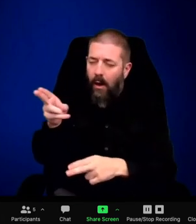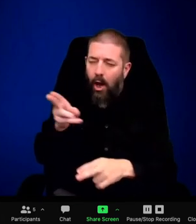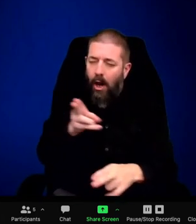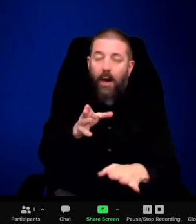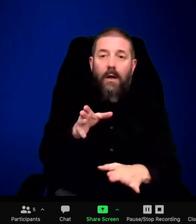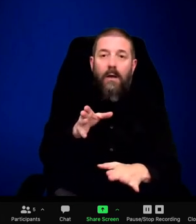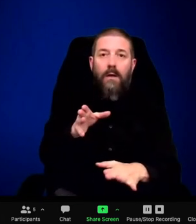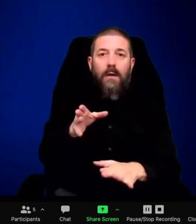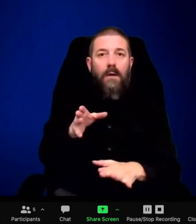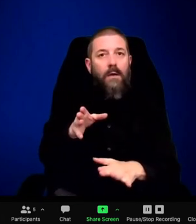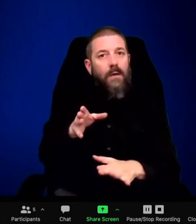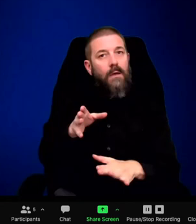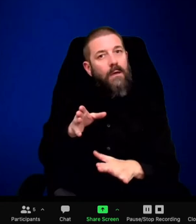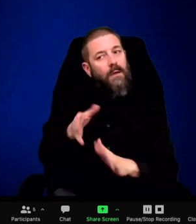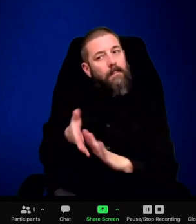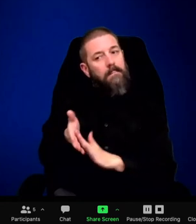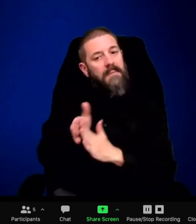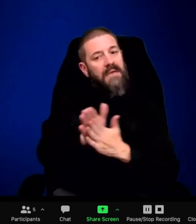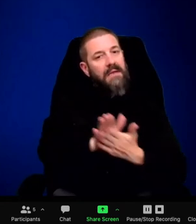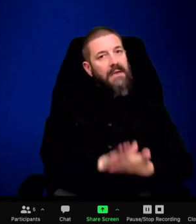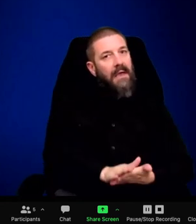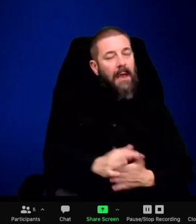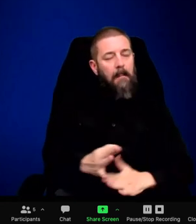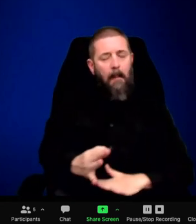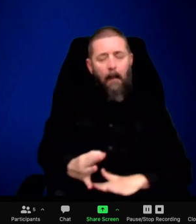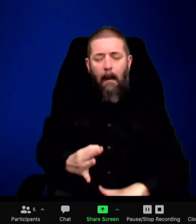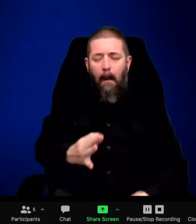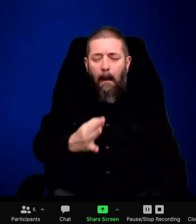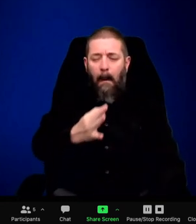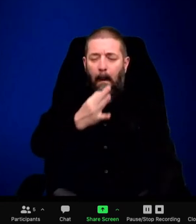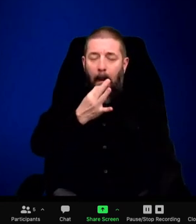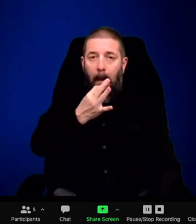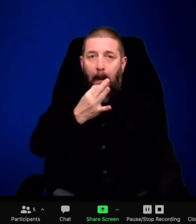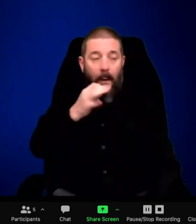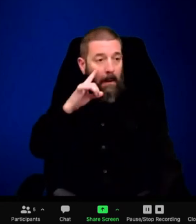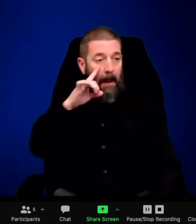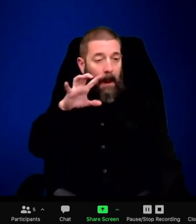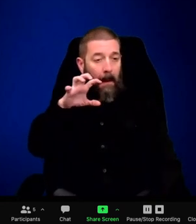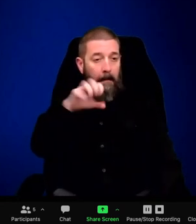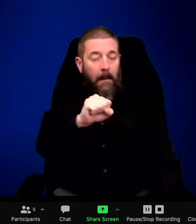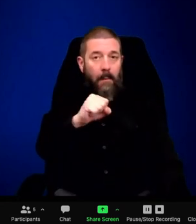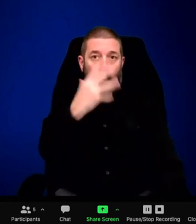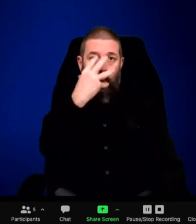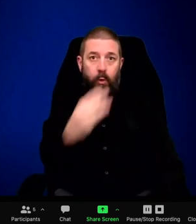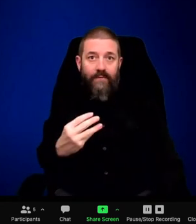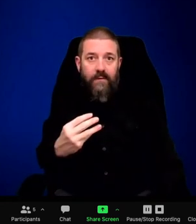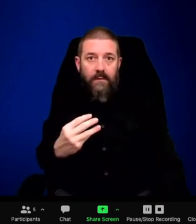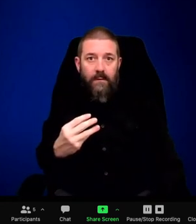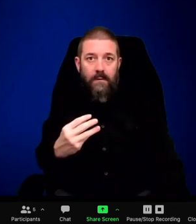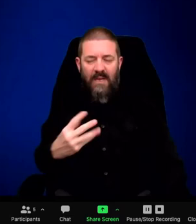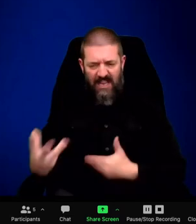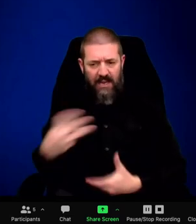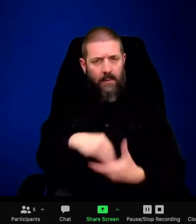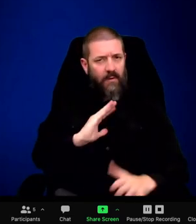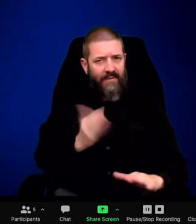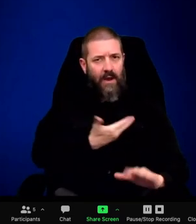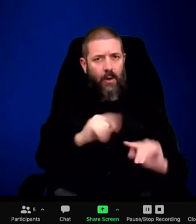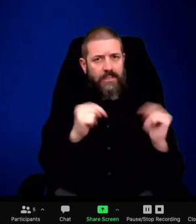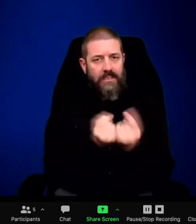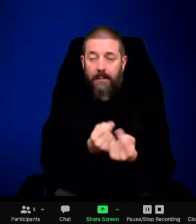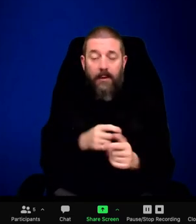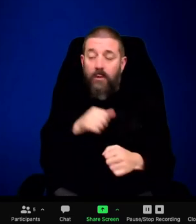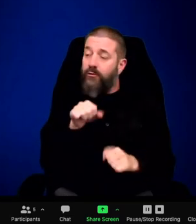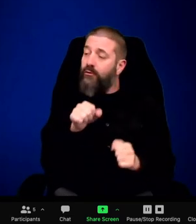she kind of had an opposite view of life and animals. And so she was never really comfortable about that. But